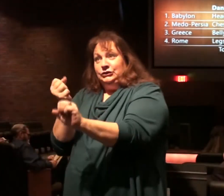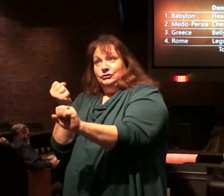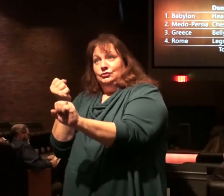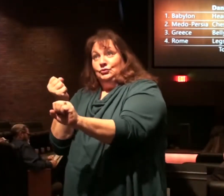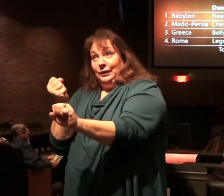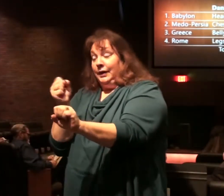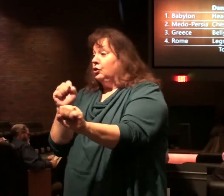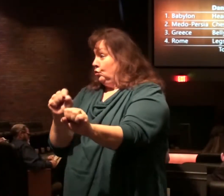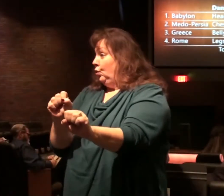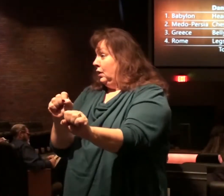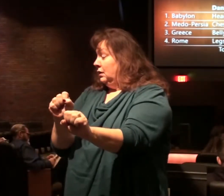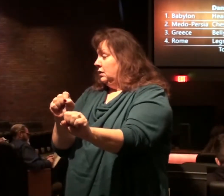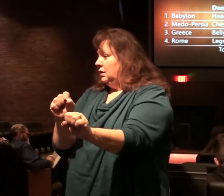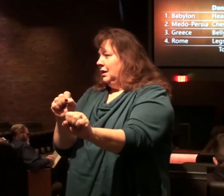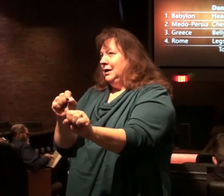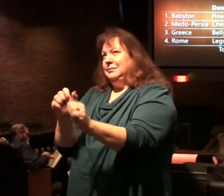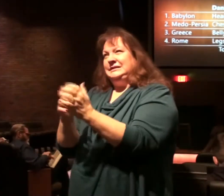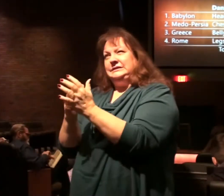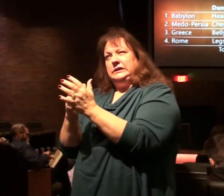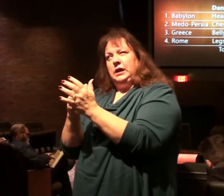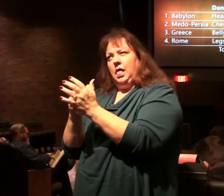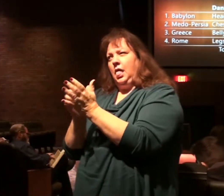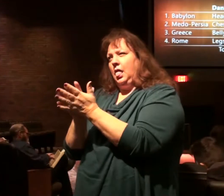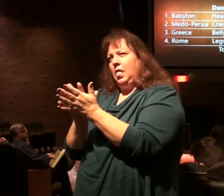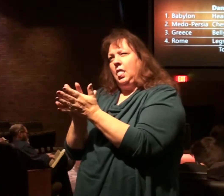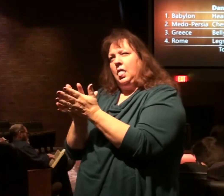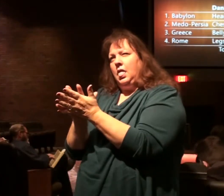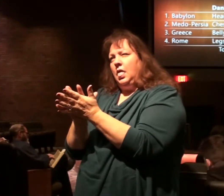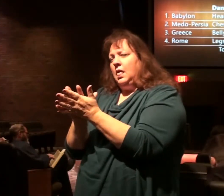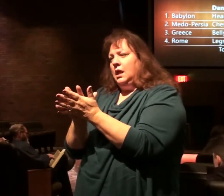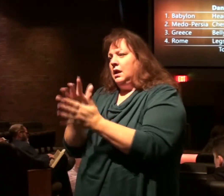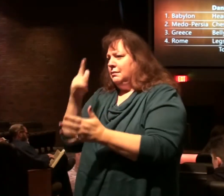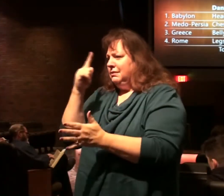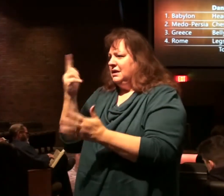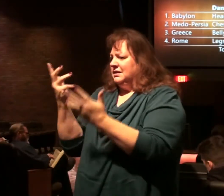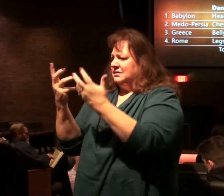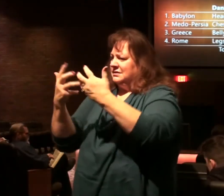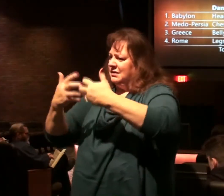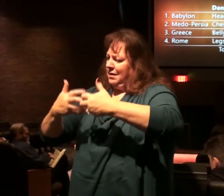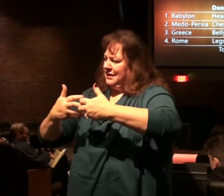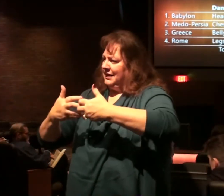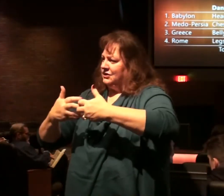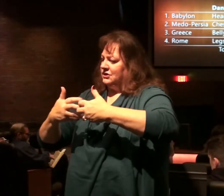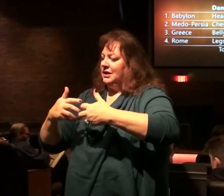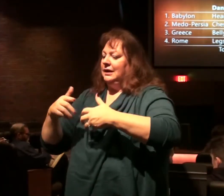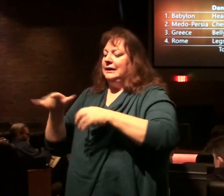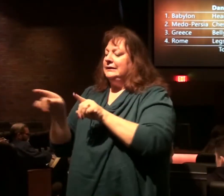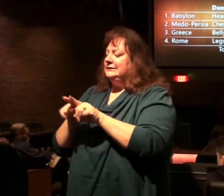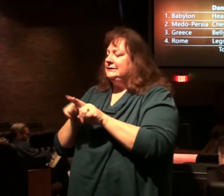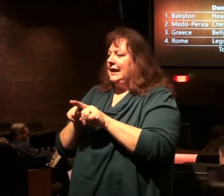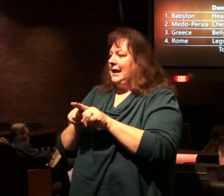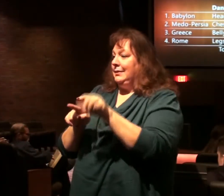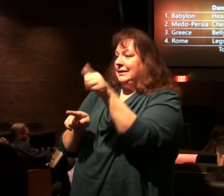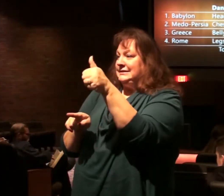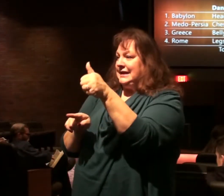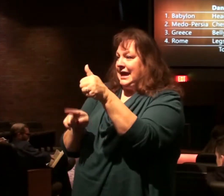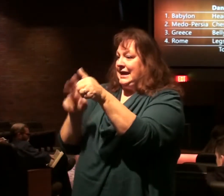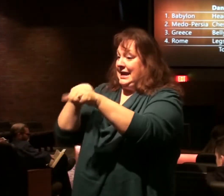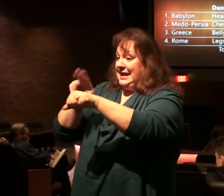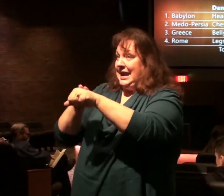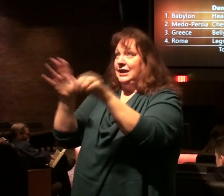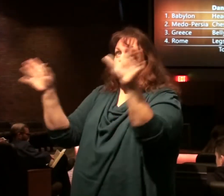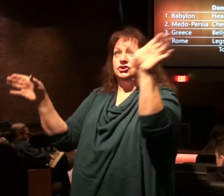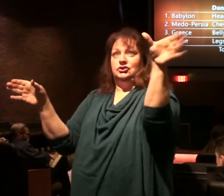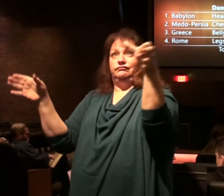there, but there's a weakness because it is a combination, this will be a combination of ten nations